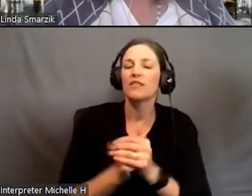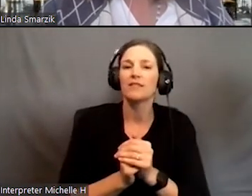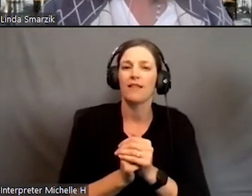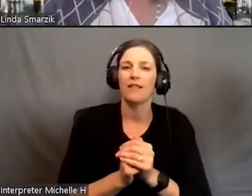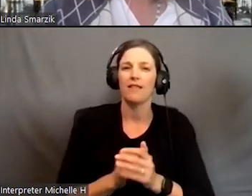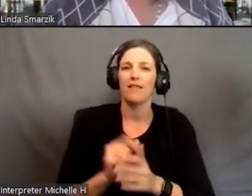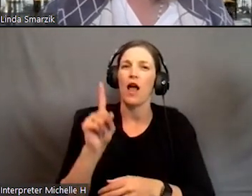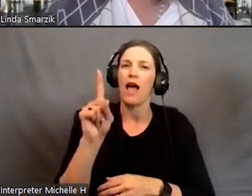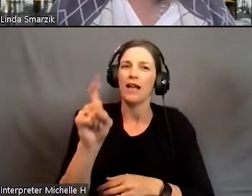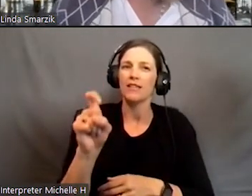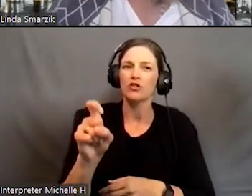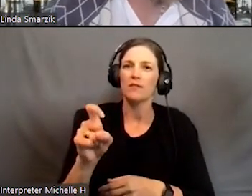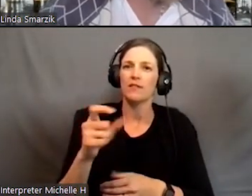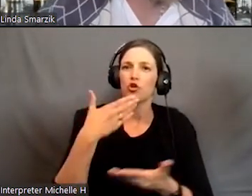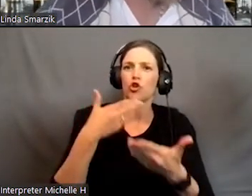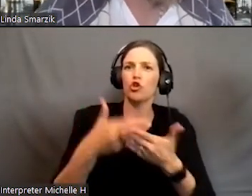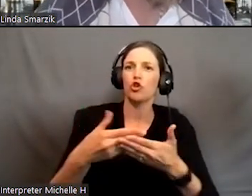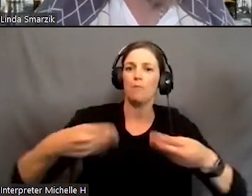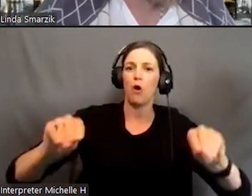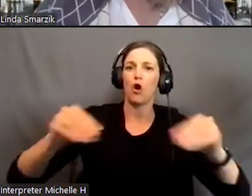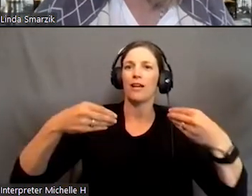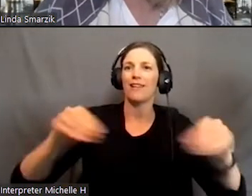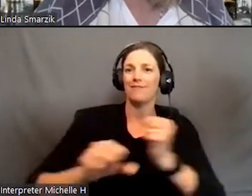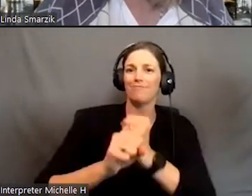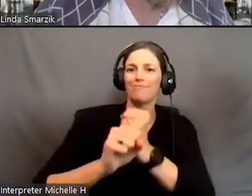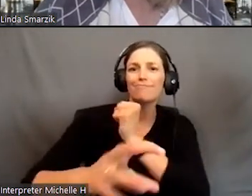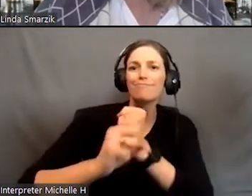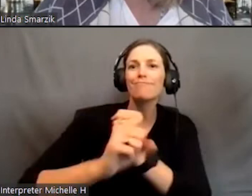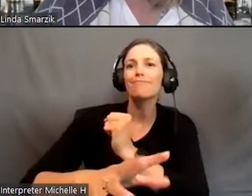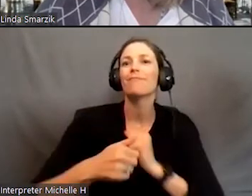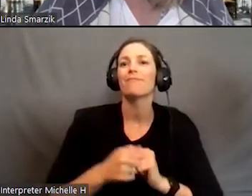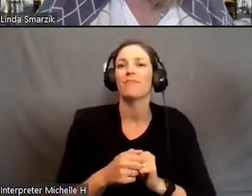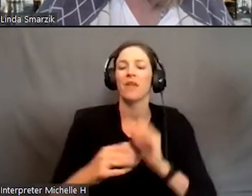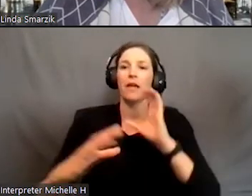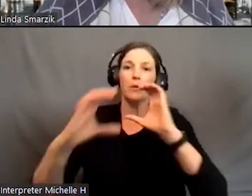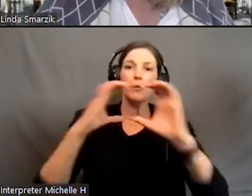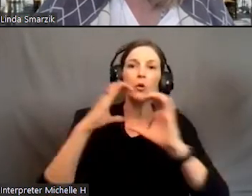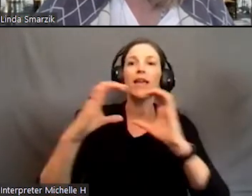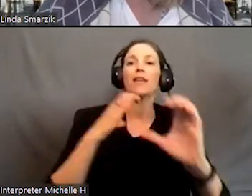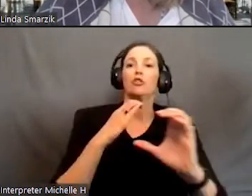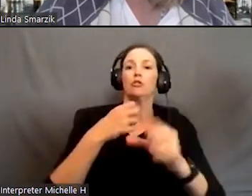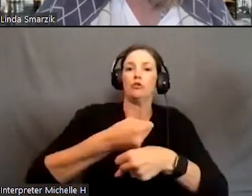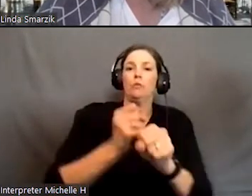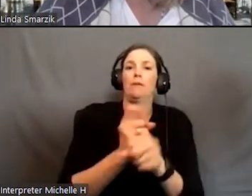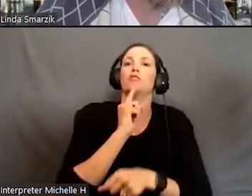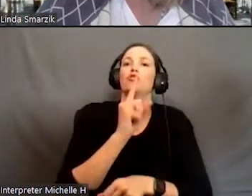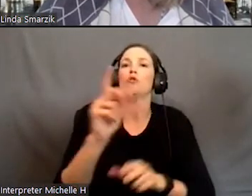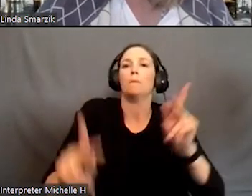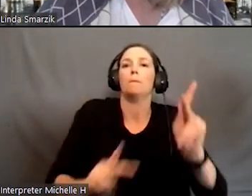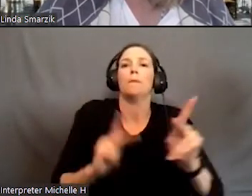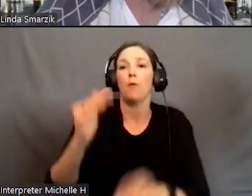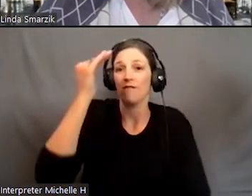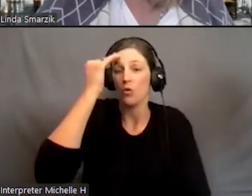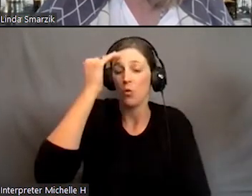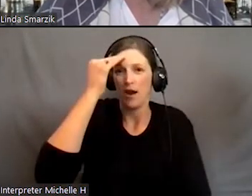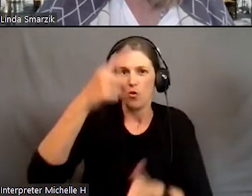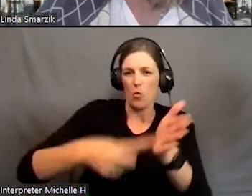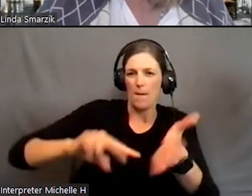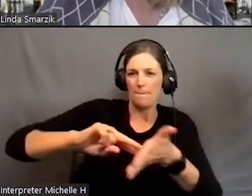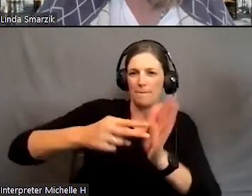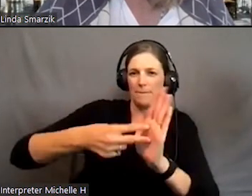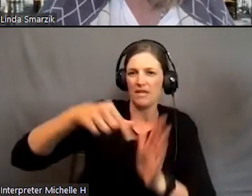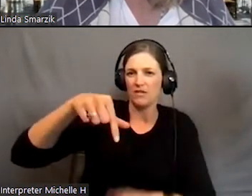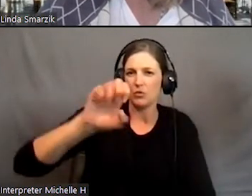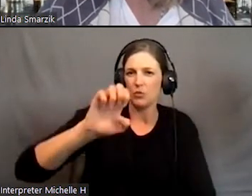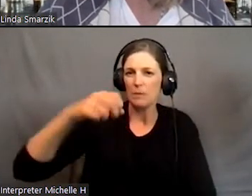quite a bit of marketing, you know, and communication to make sure that people are aware of what the QEP and what it